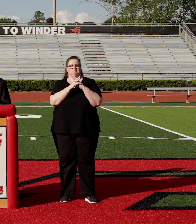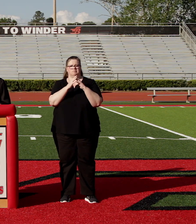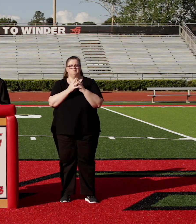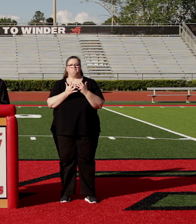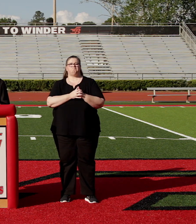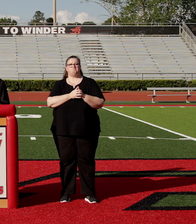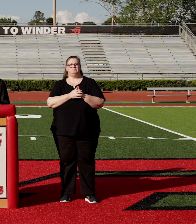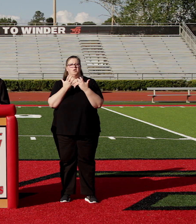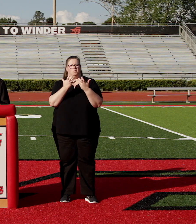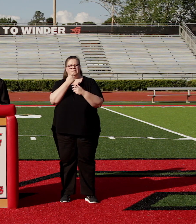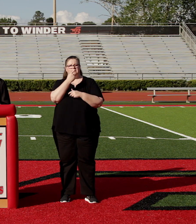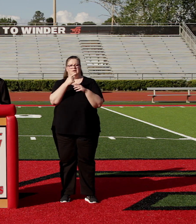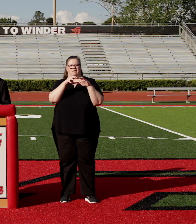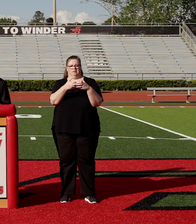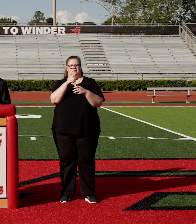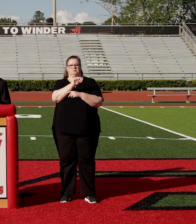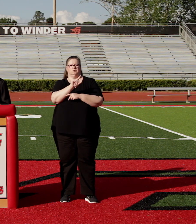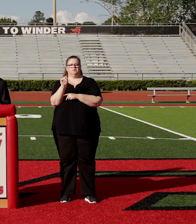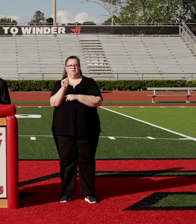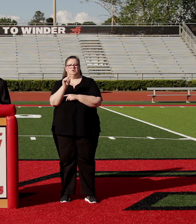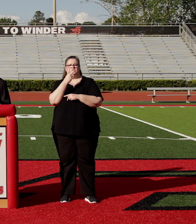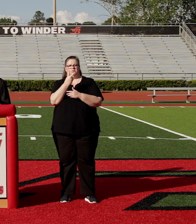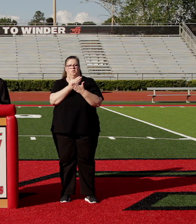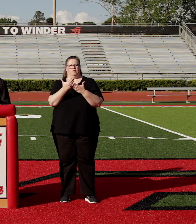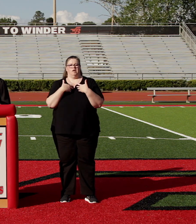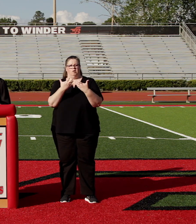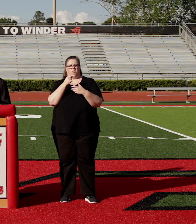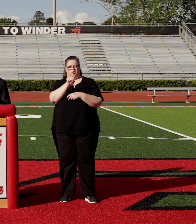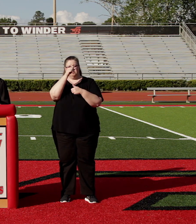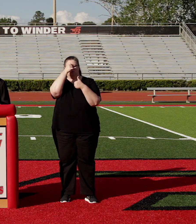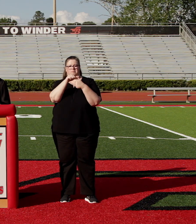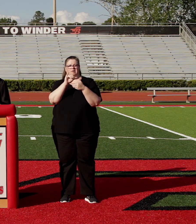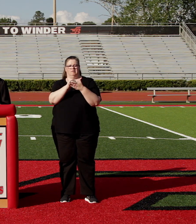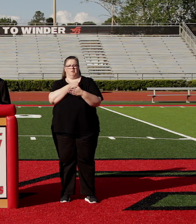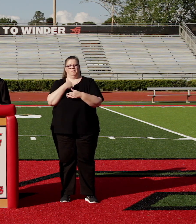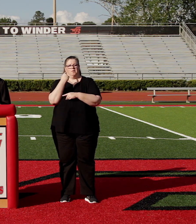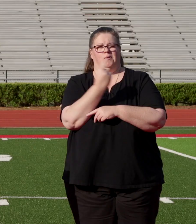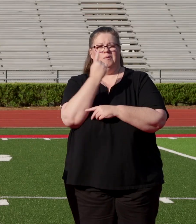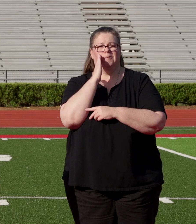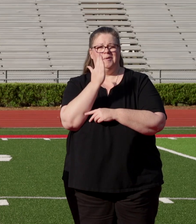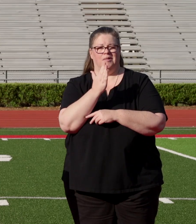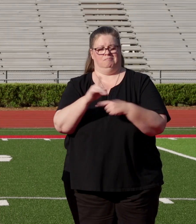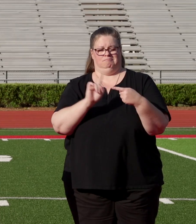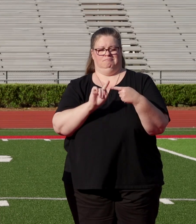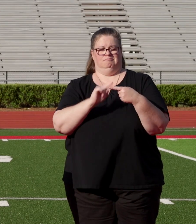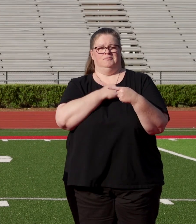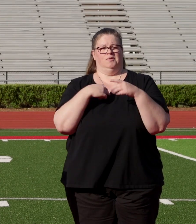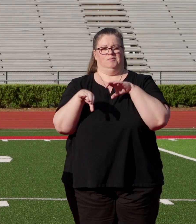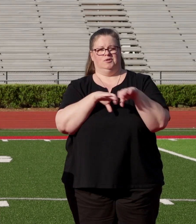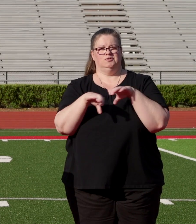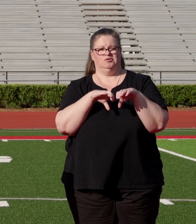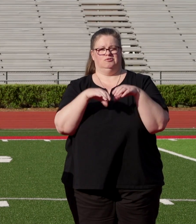Again, I'd like to say this to the class of 2020. There's two things I'd like you to remember that I think we always will. One is we've endured a